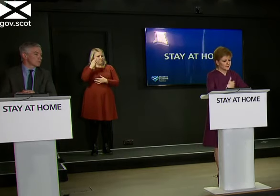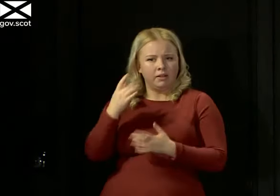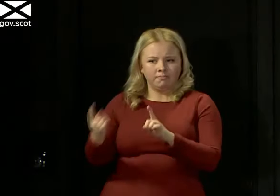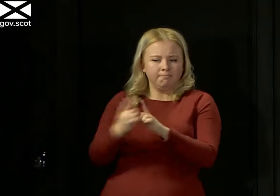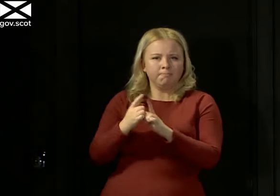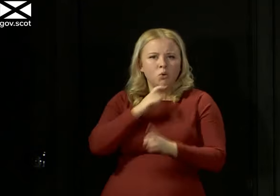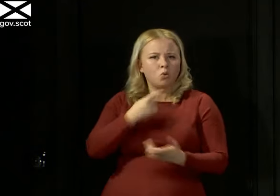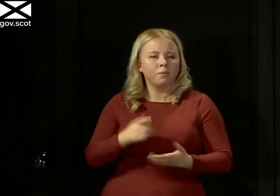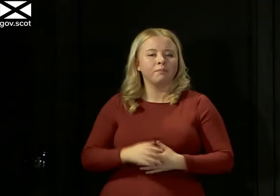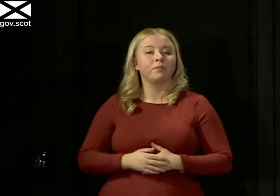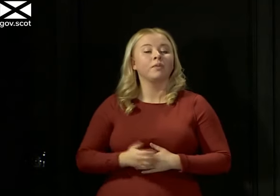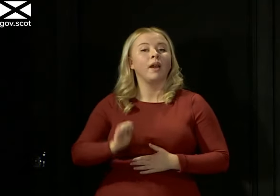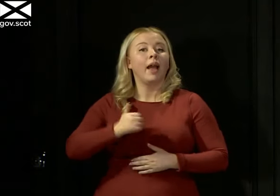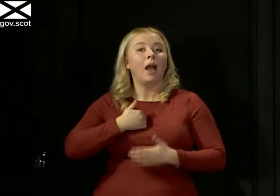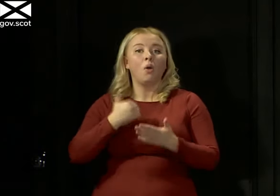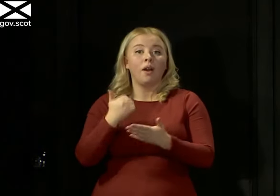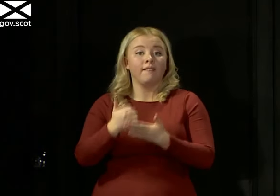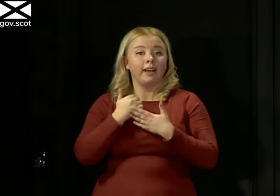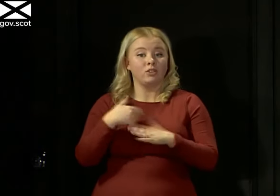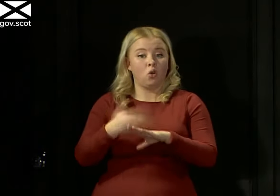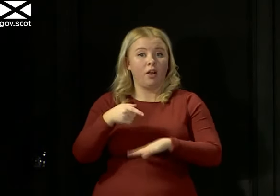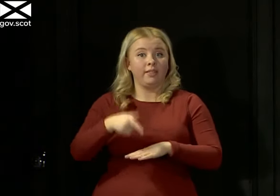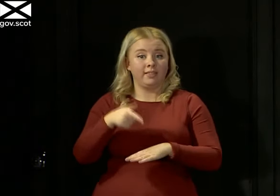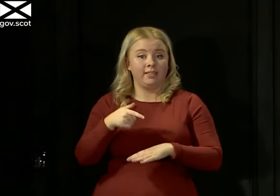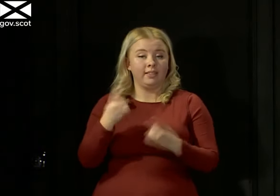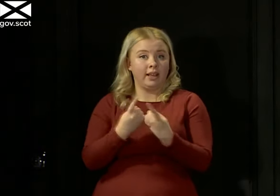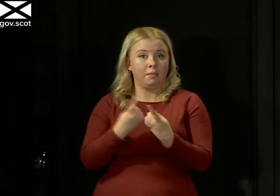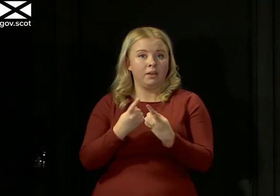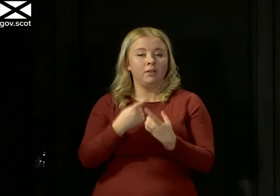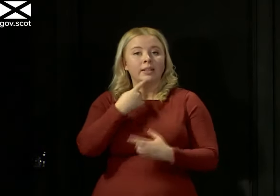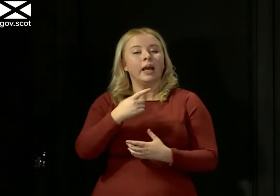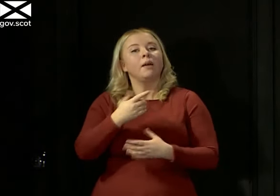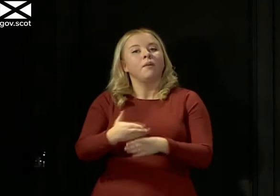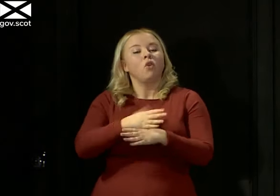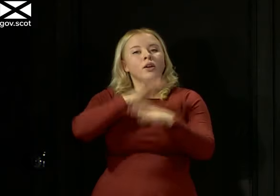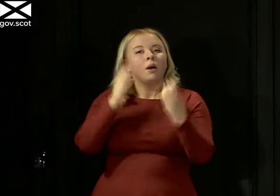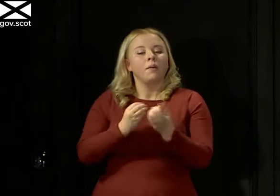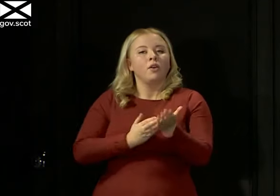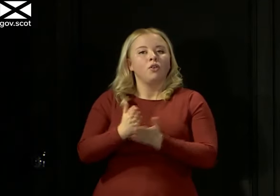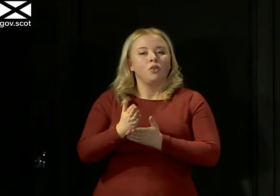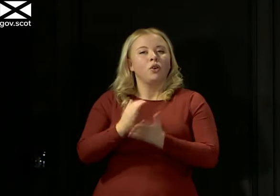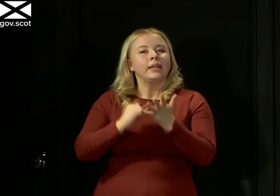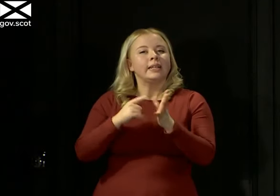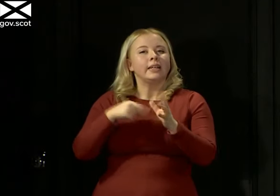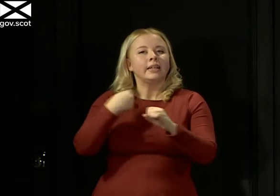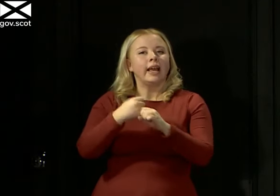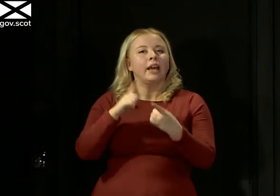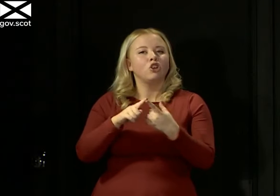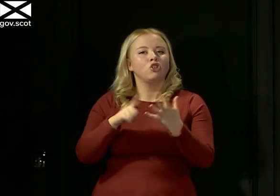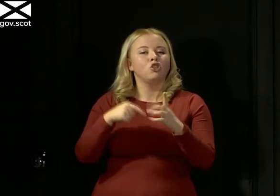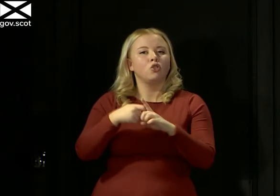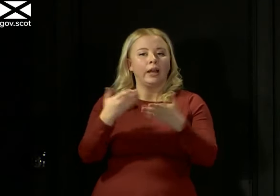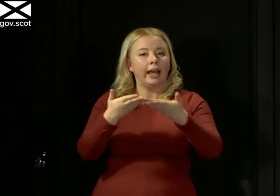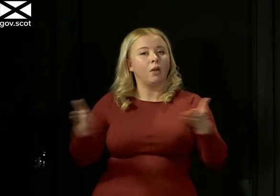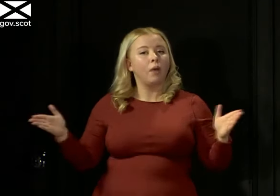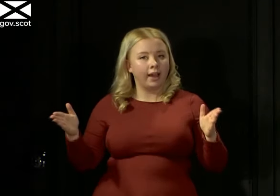Our advice on these matters, as we've said before, is in summary coming through the SAGE, UK wide, but